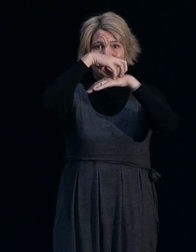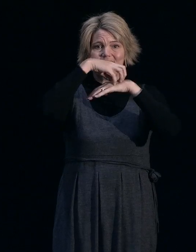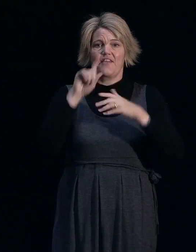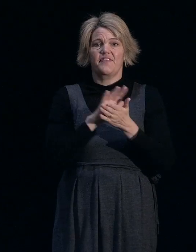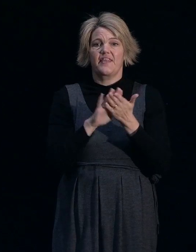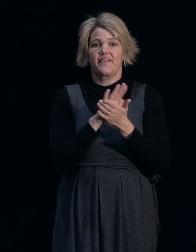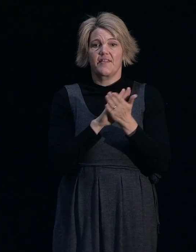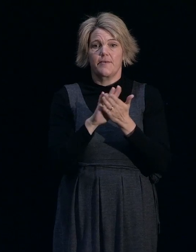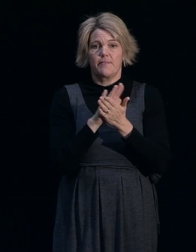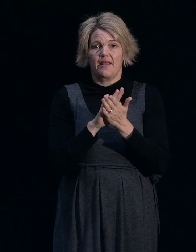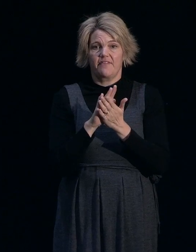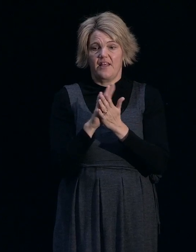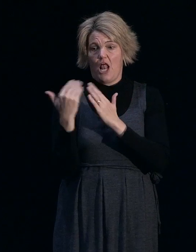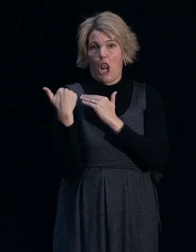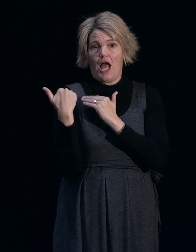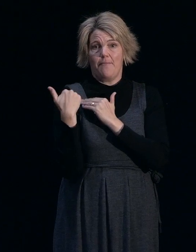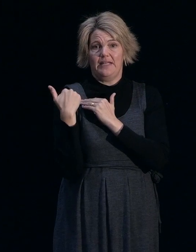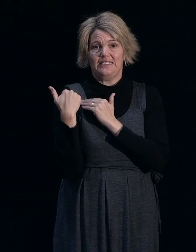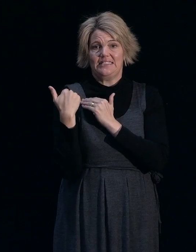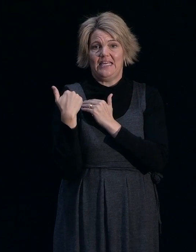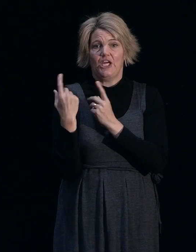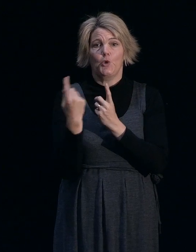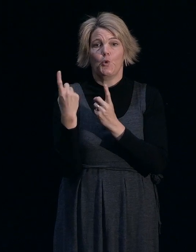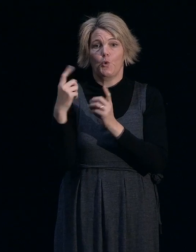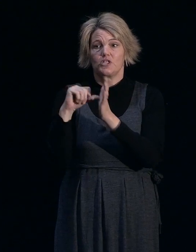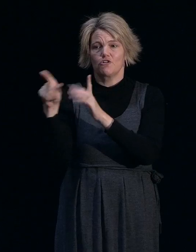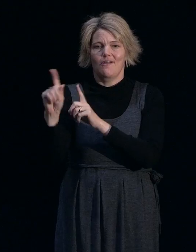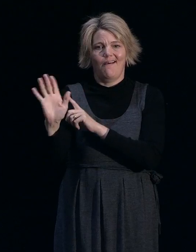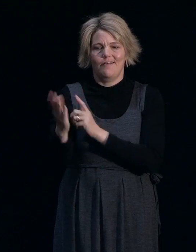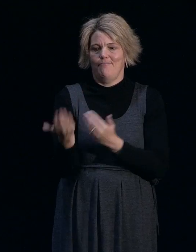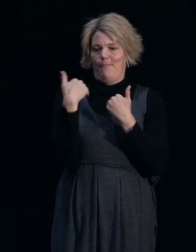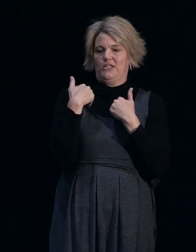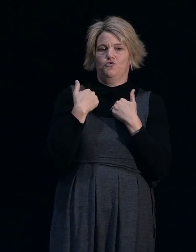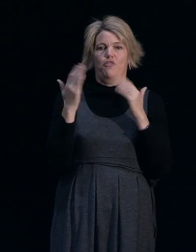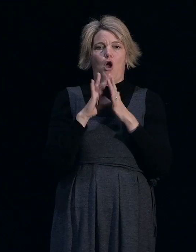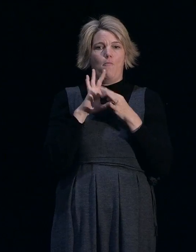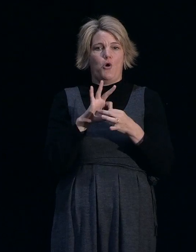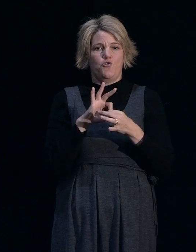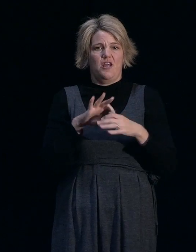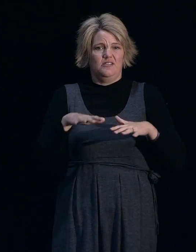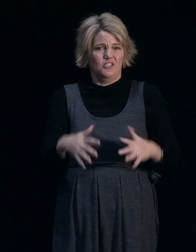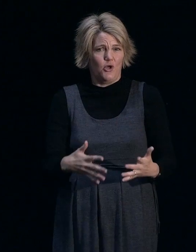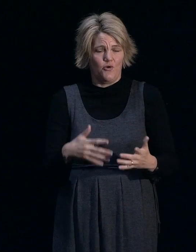will be passed back to the homeowners. But I would just ask, is there anything that you can offer